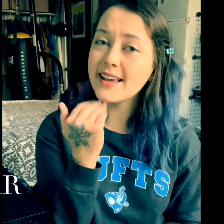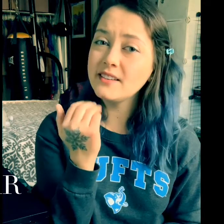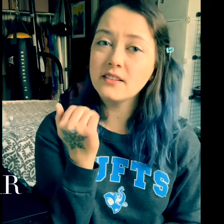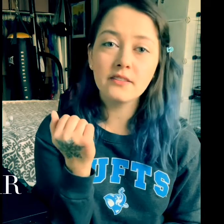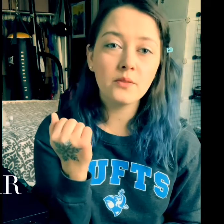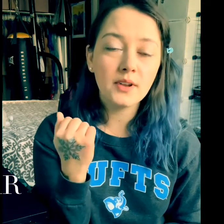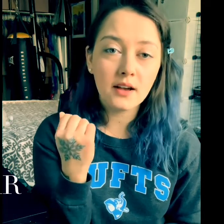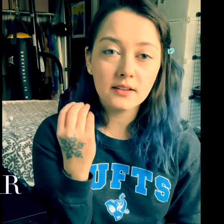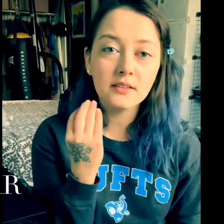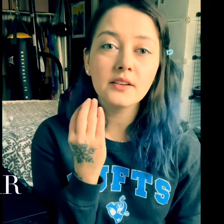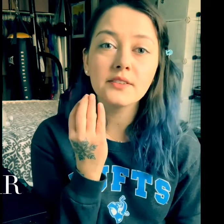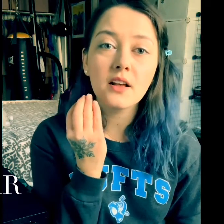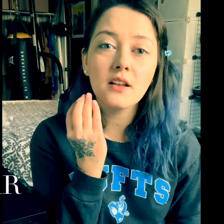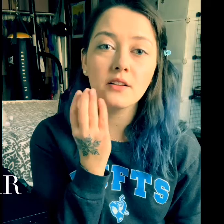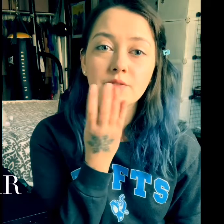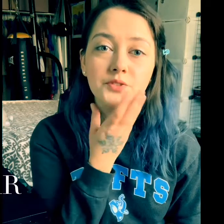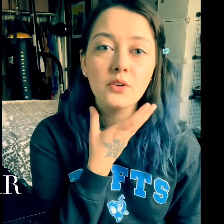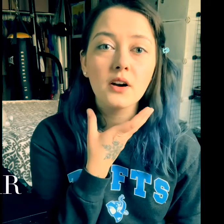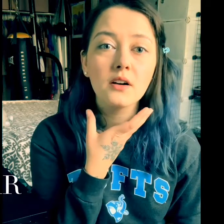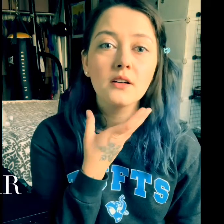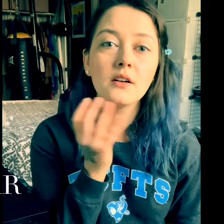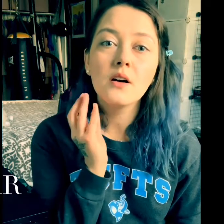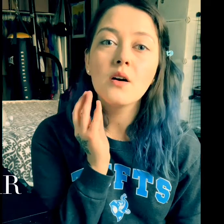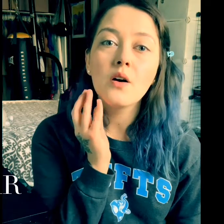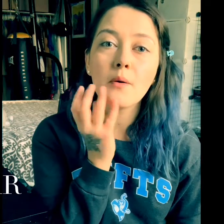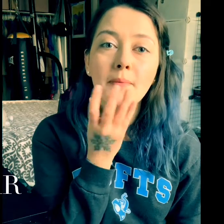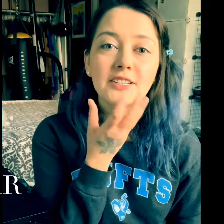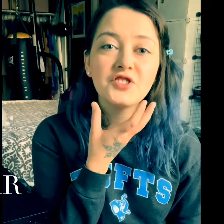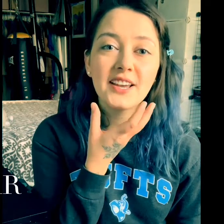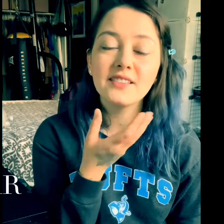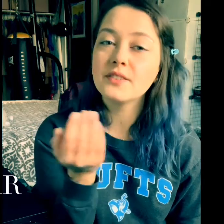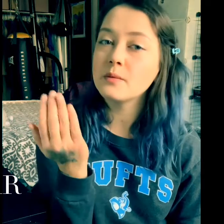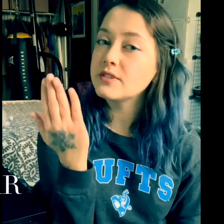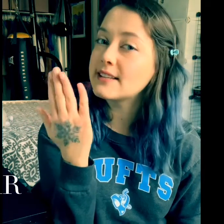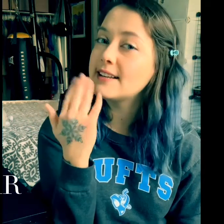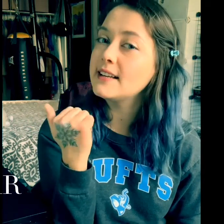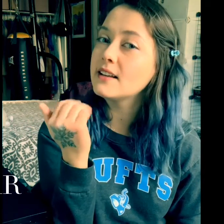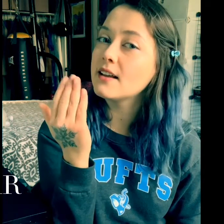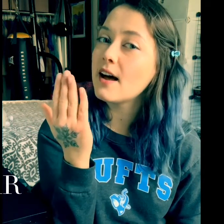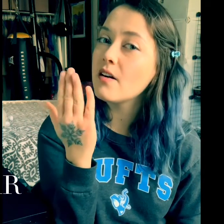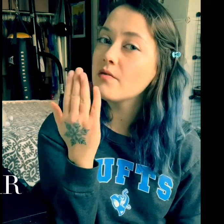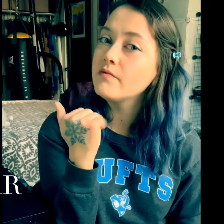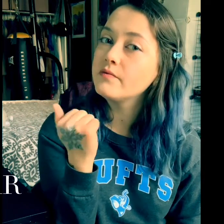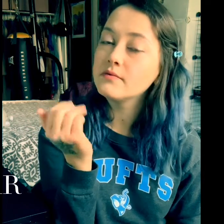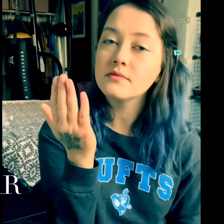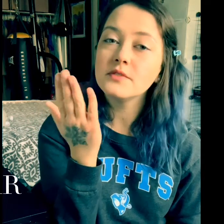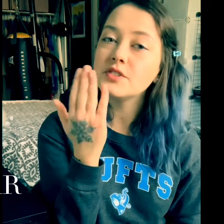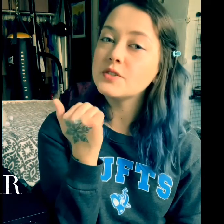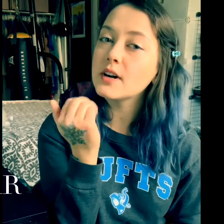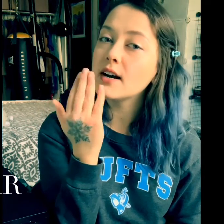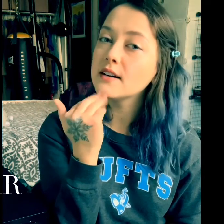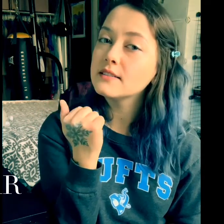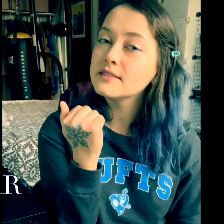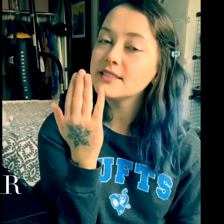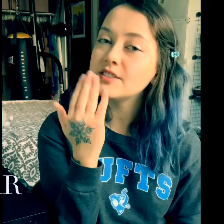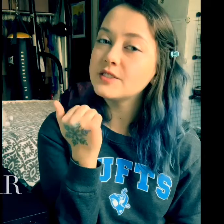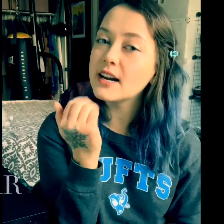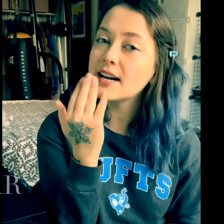ate a doughnut and there's a lot of sugar on my chin So I'm just cleaning it out Sugar, sugar